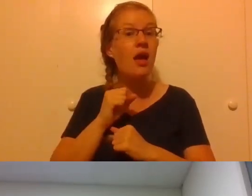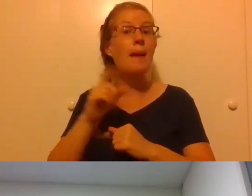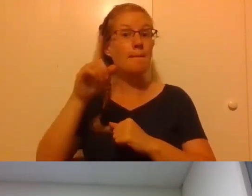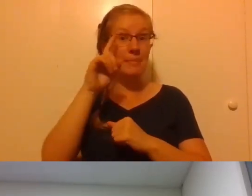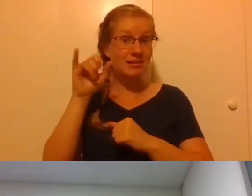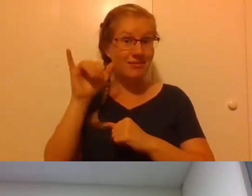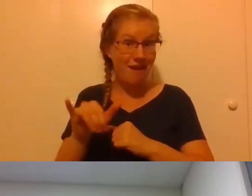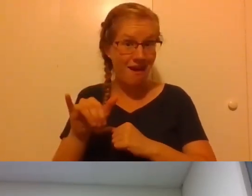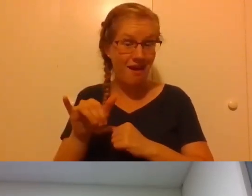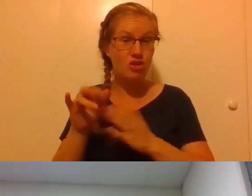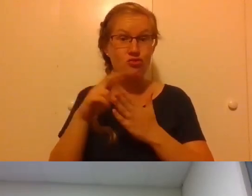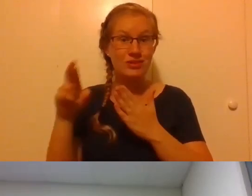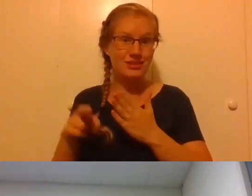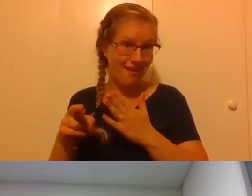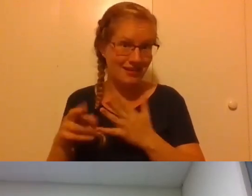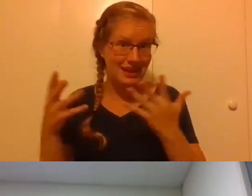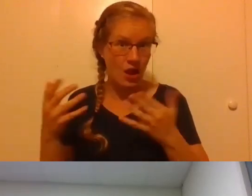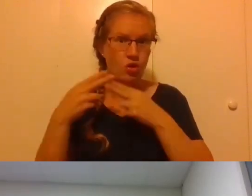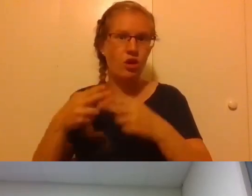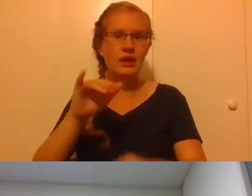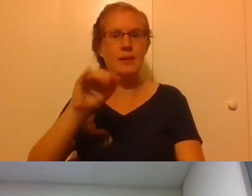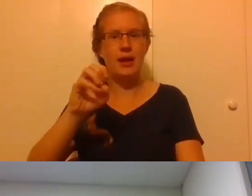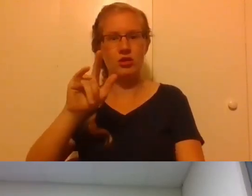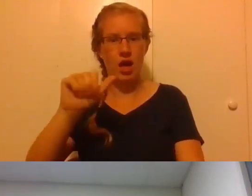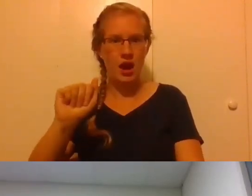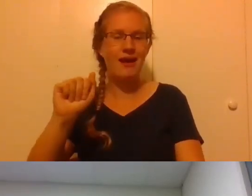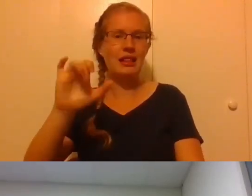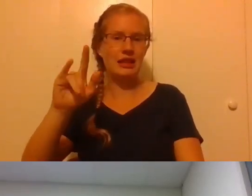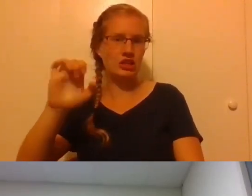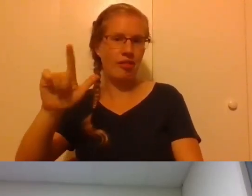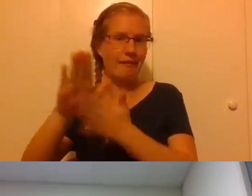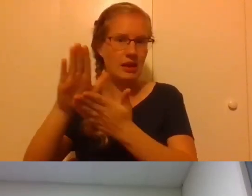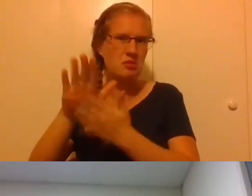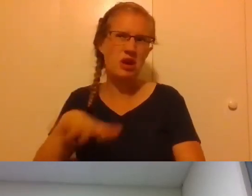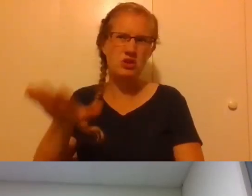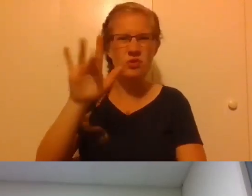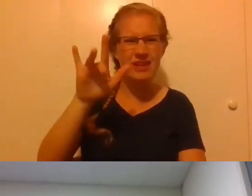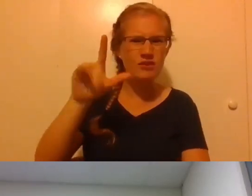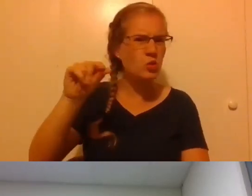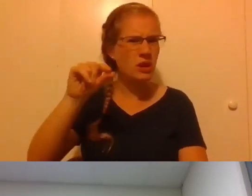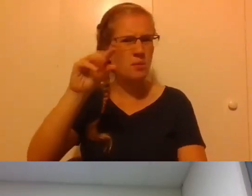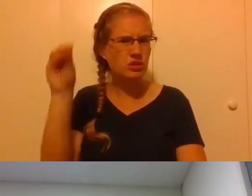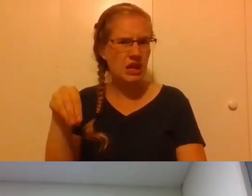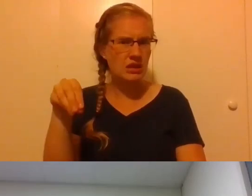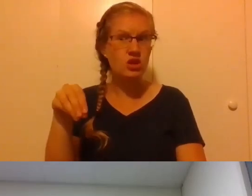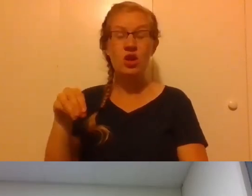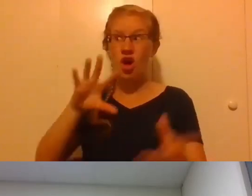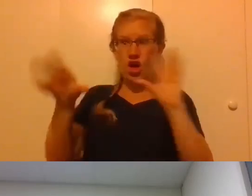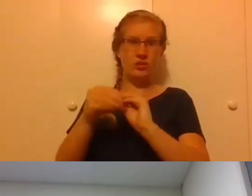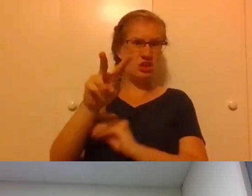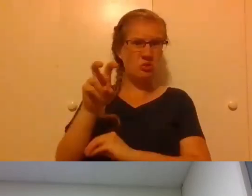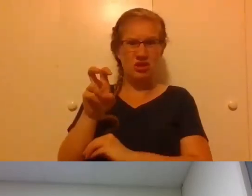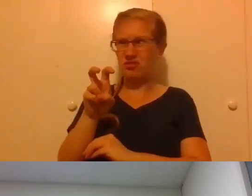it, the result of it is what's now called the Maculata Classical Academy. About 25, 20% of the kids, and there's 200